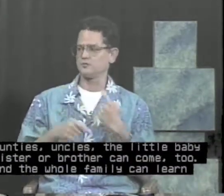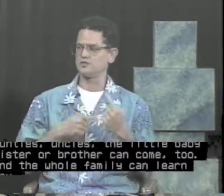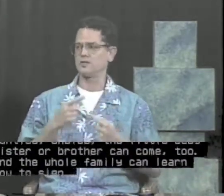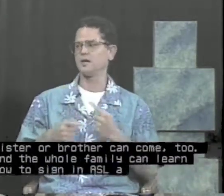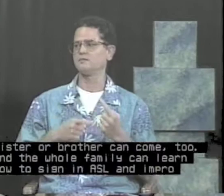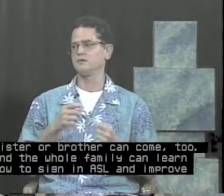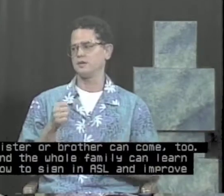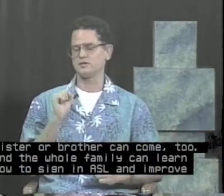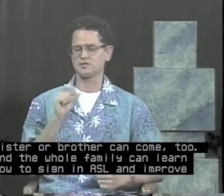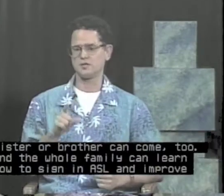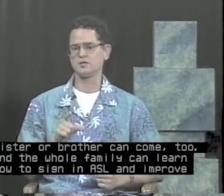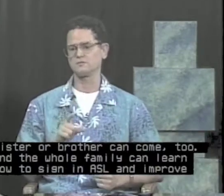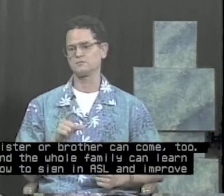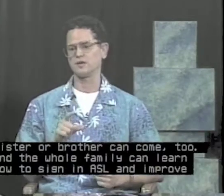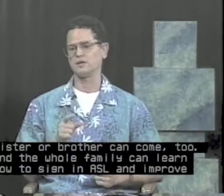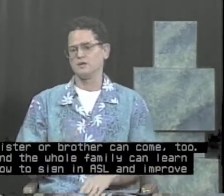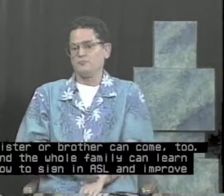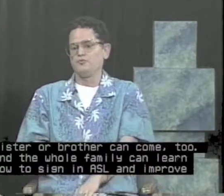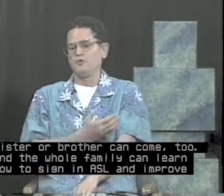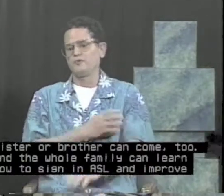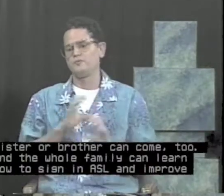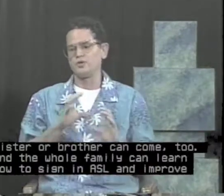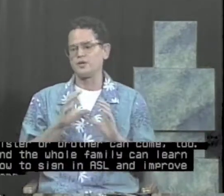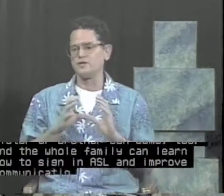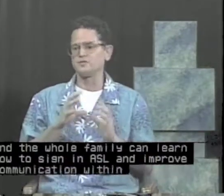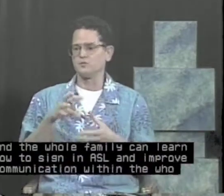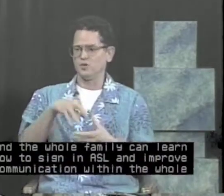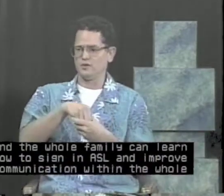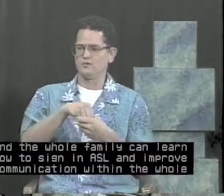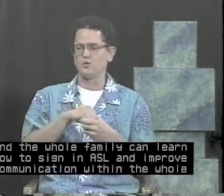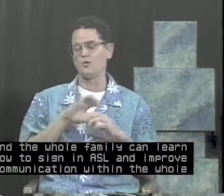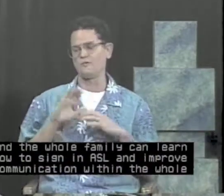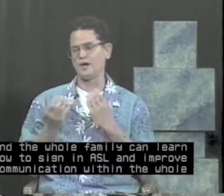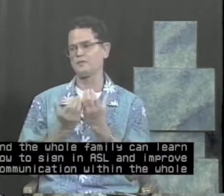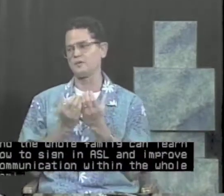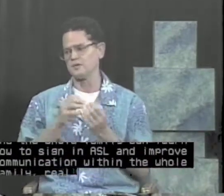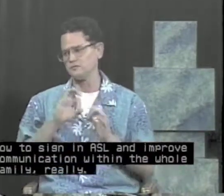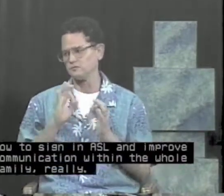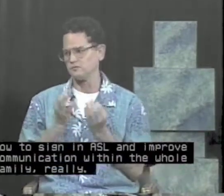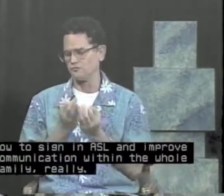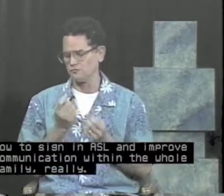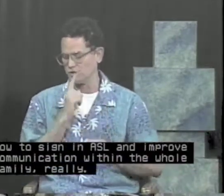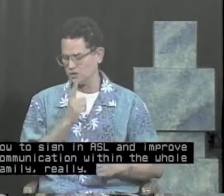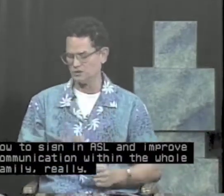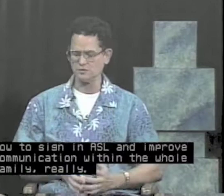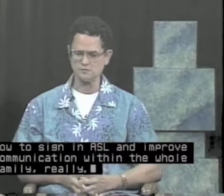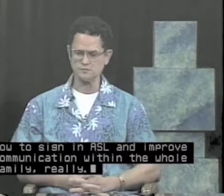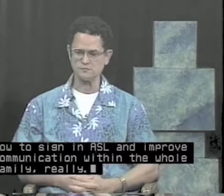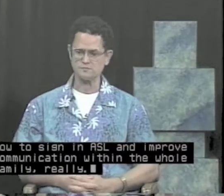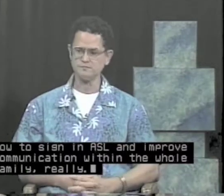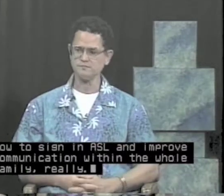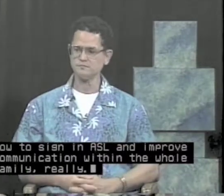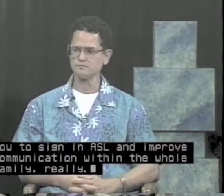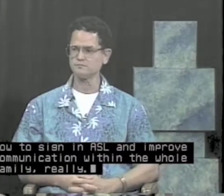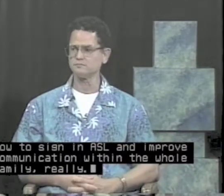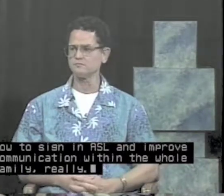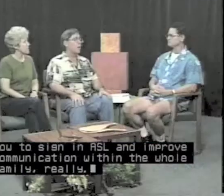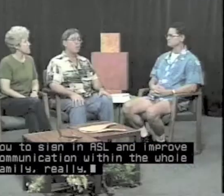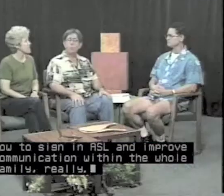to sign an ASL and improve communication within the whole family, really. It sounds